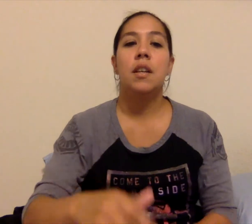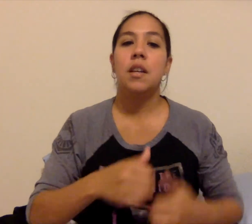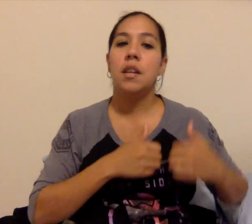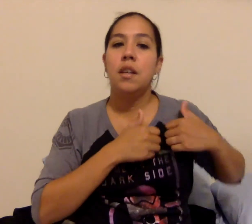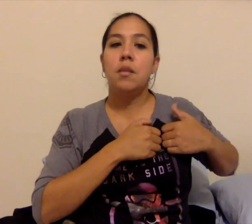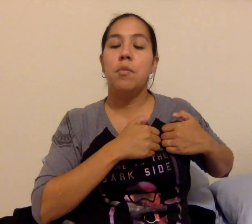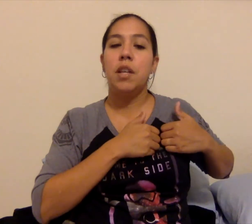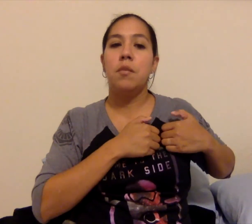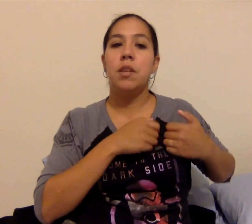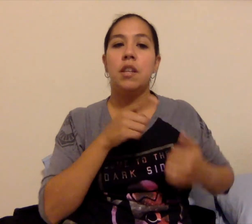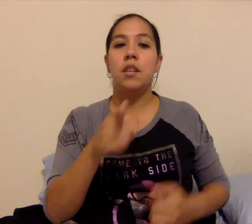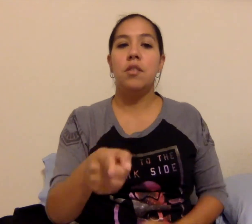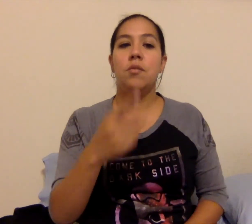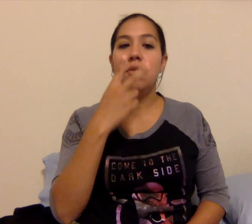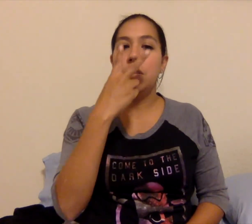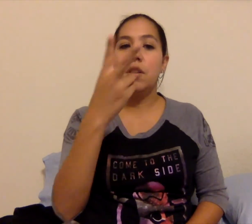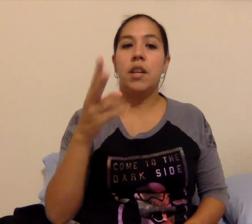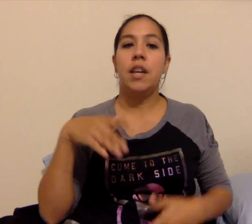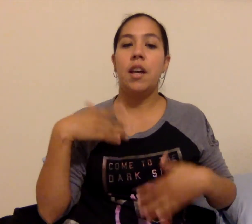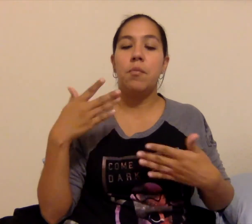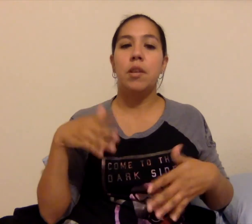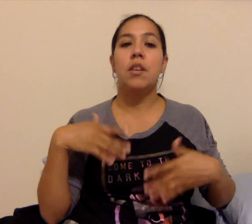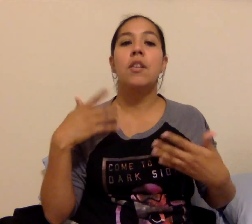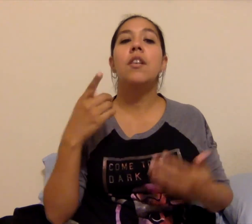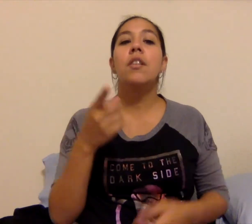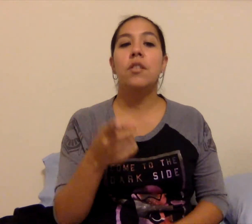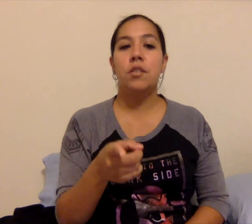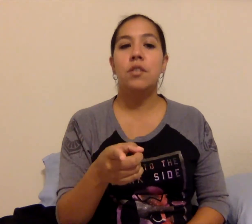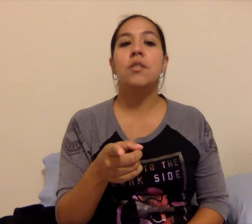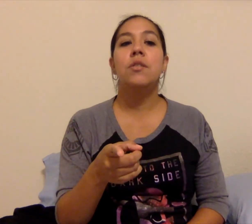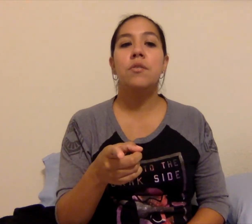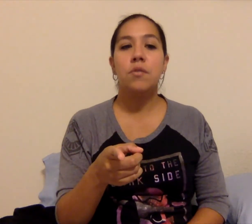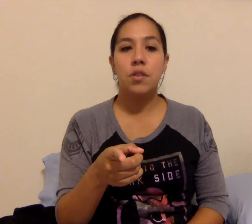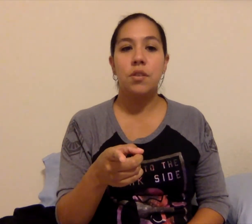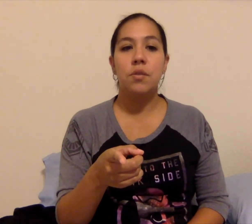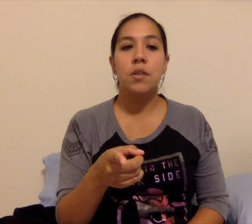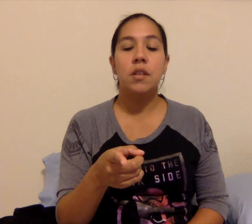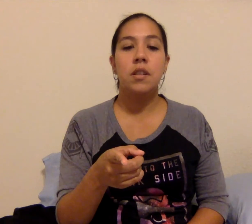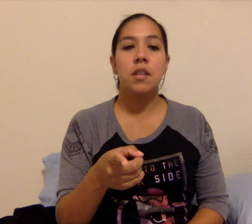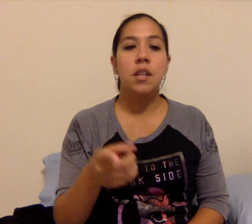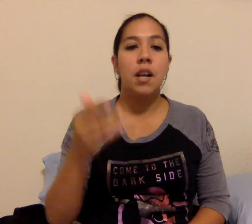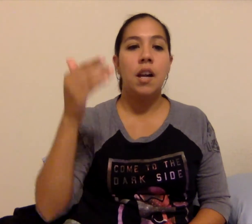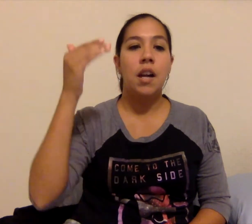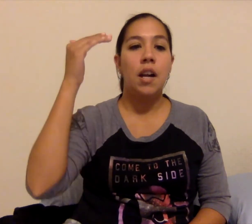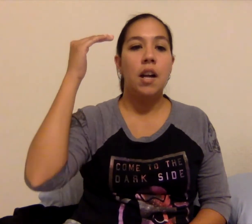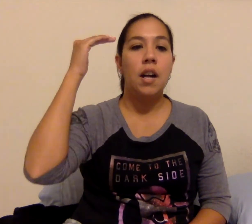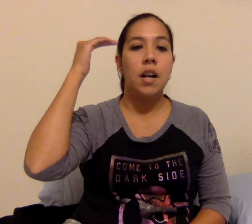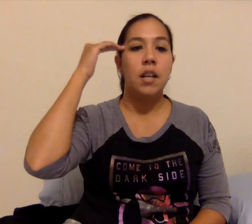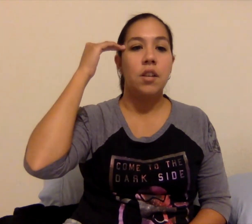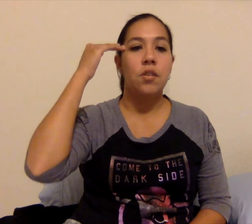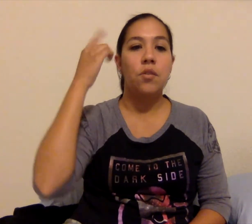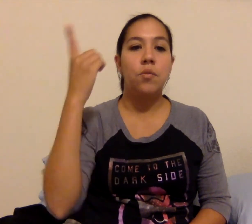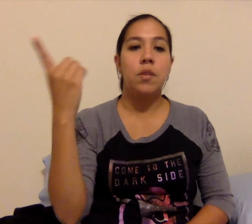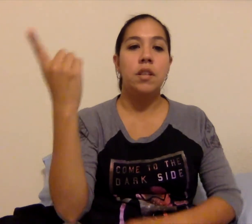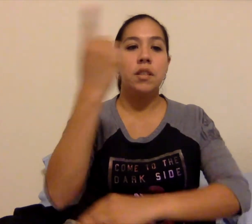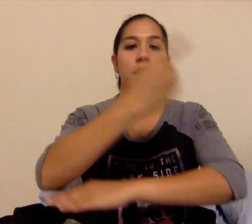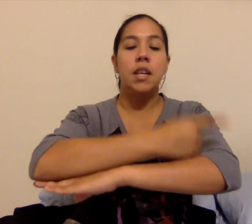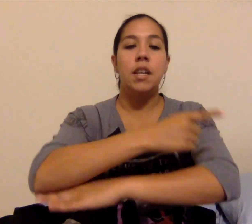Baby, you look happier, you do. I knew one day